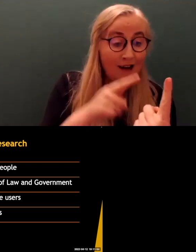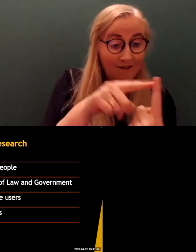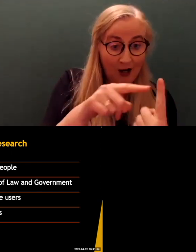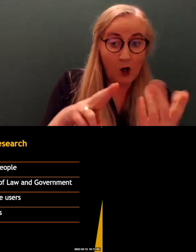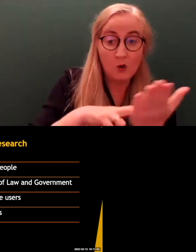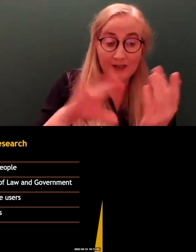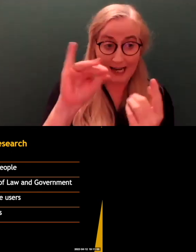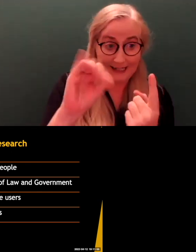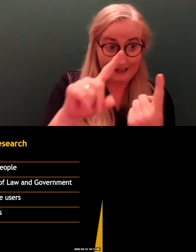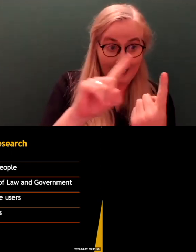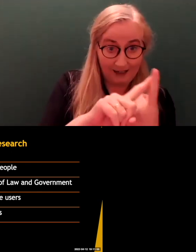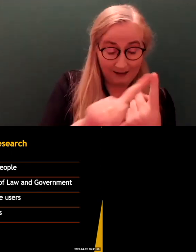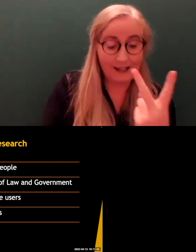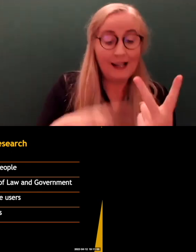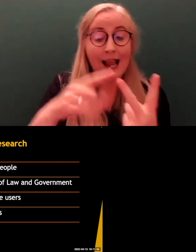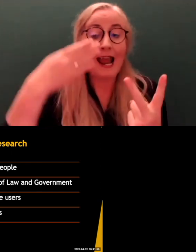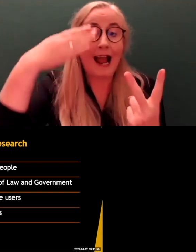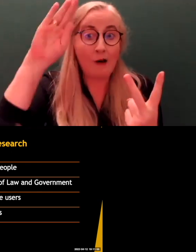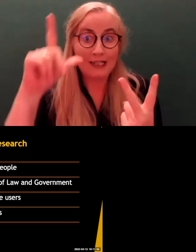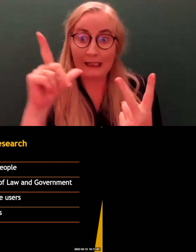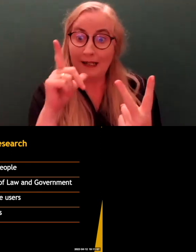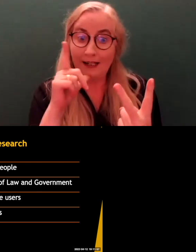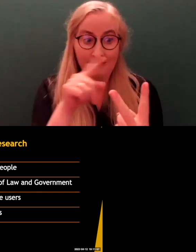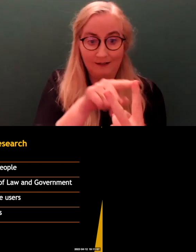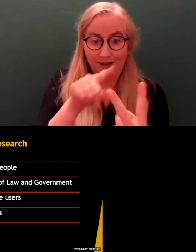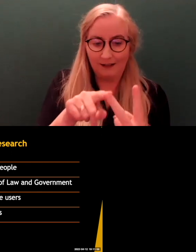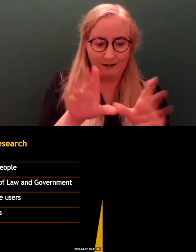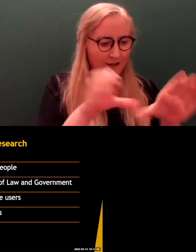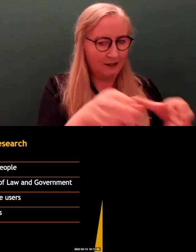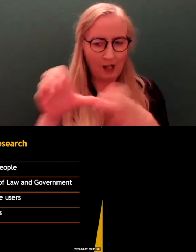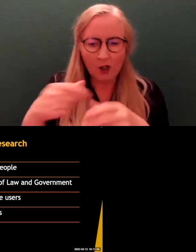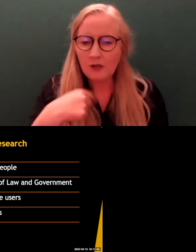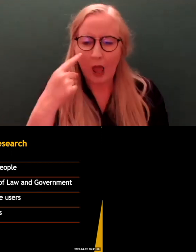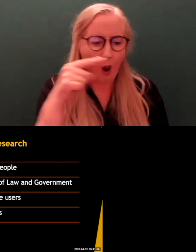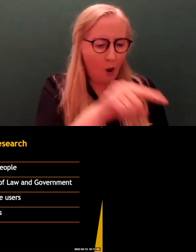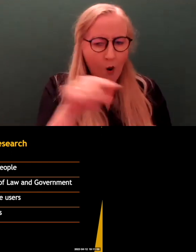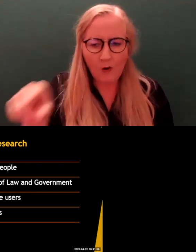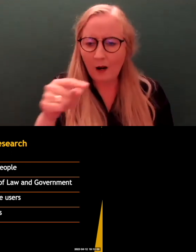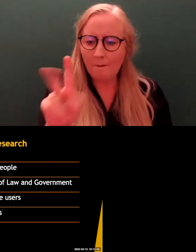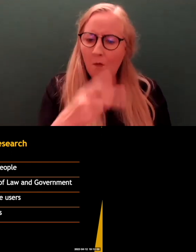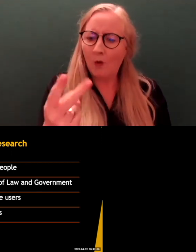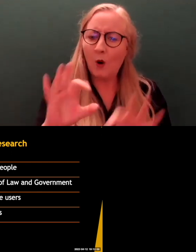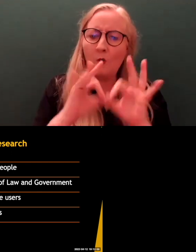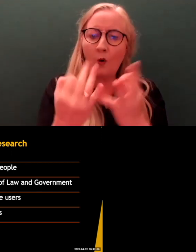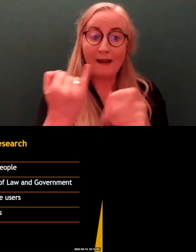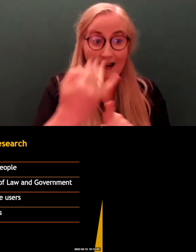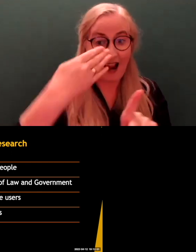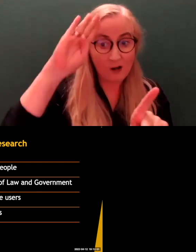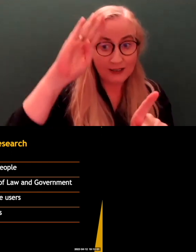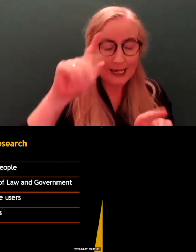and Irish speakers. And I looked at both of these groups in Ireland, and I looked at similarities, and I looked at